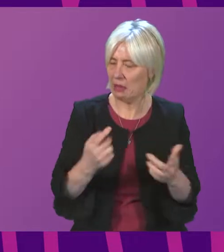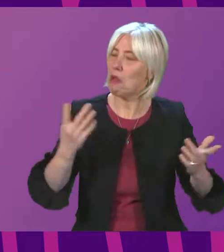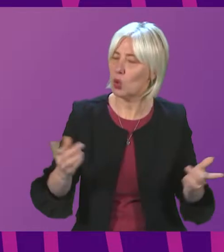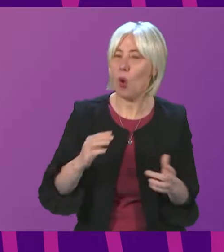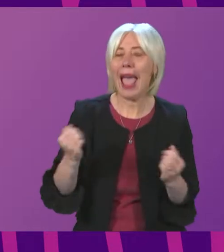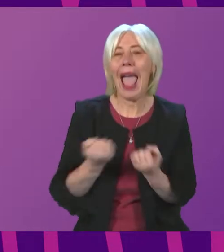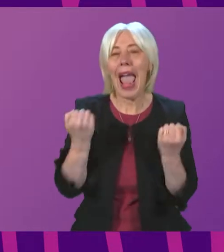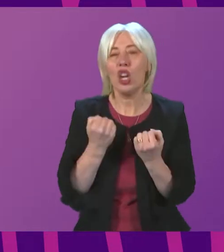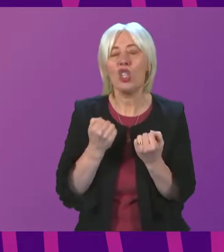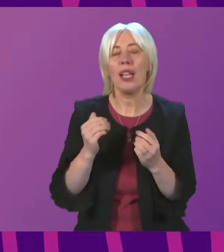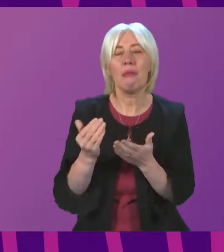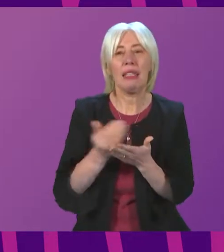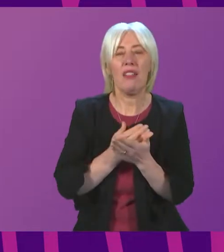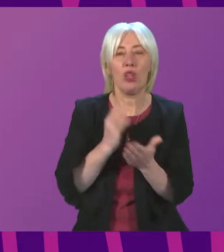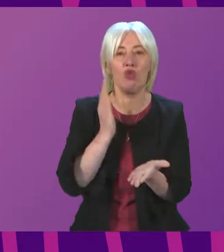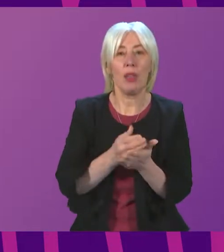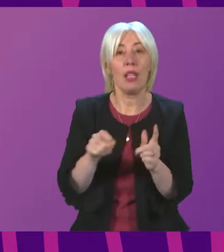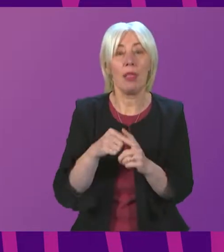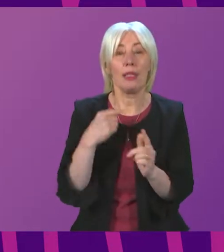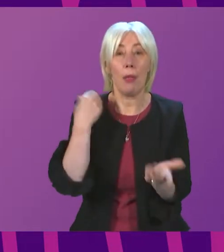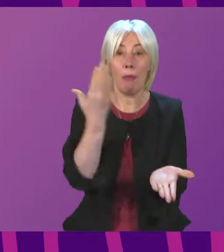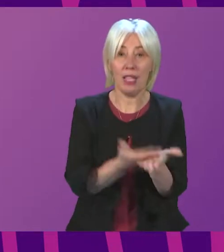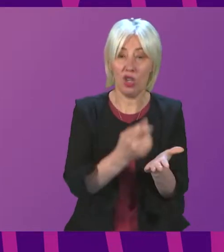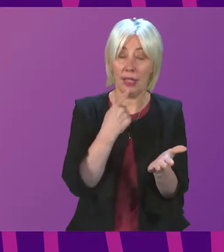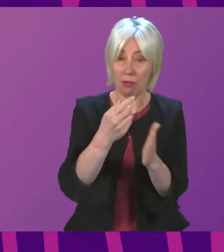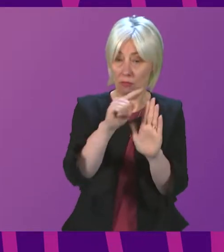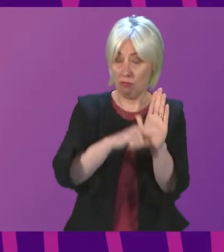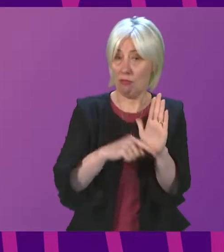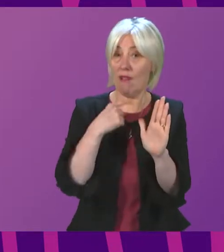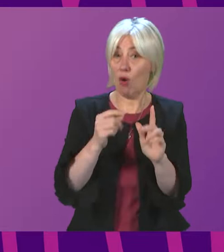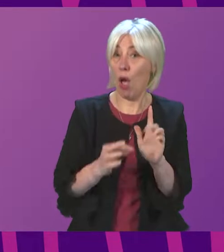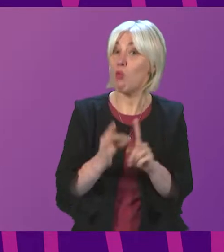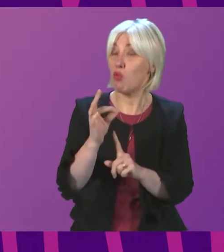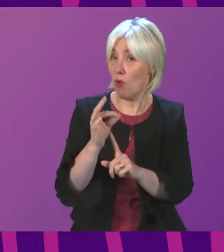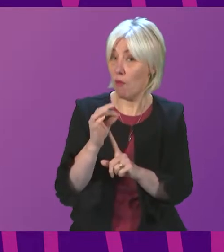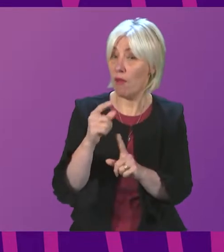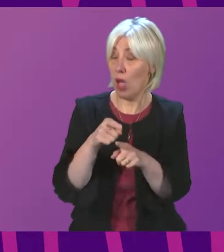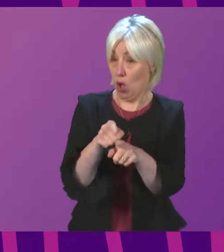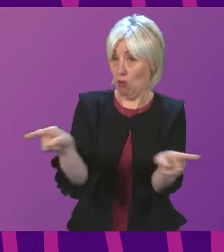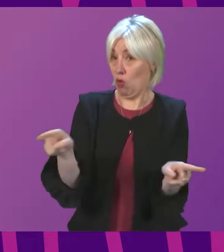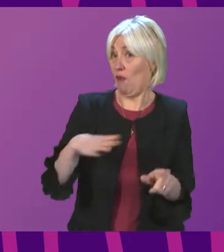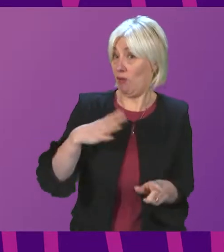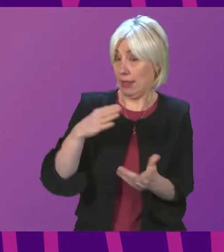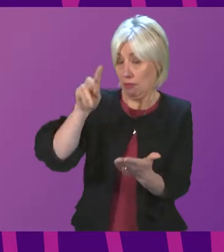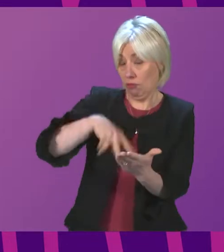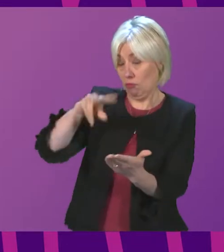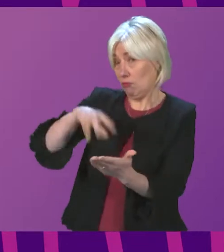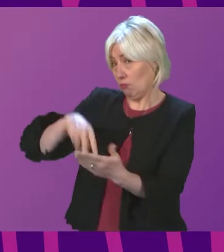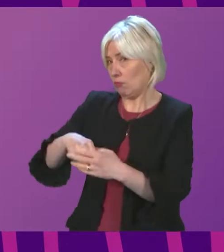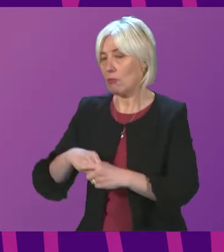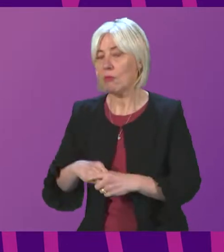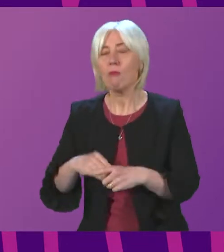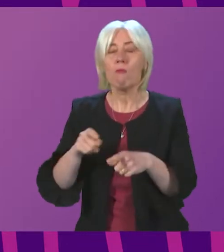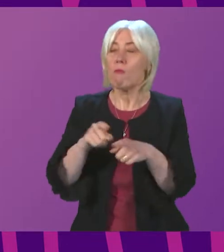trust and the petitioner make a number of recommendations for improvement and all of these have been detailed to colleagues in your papers uh do any